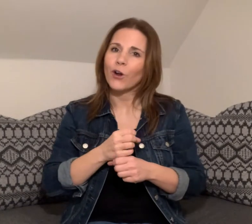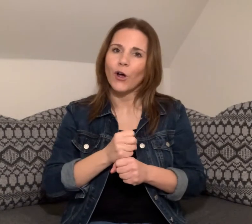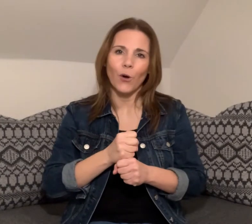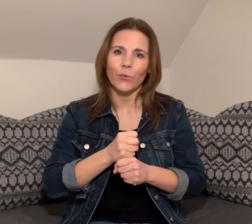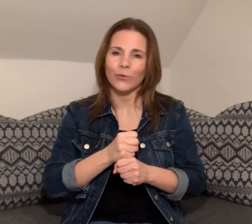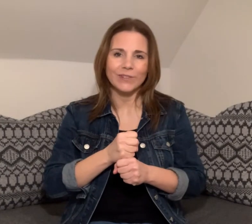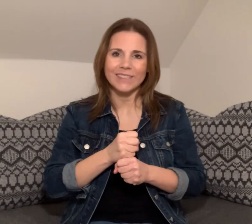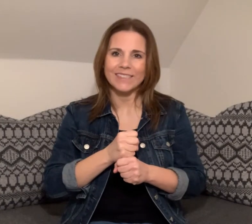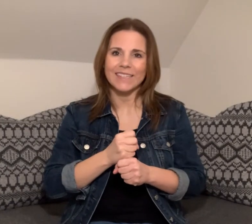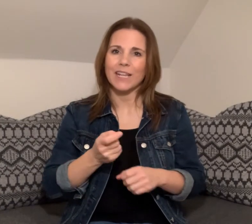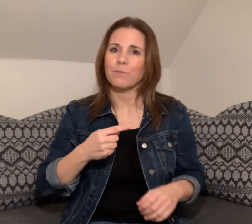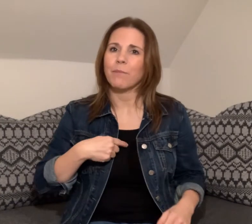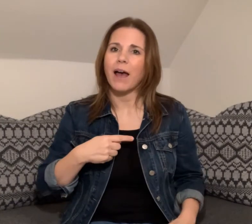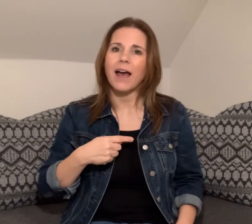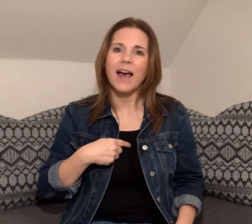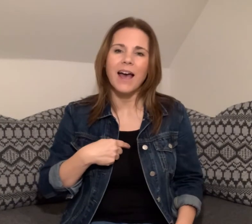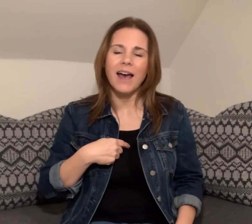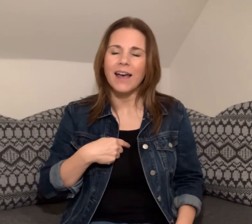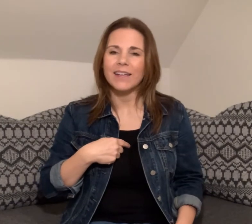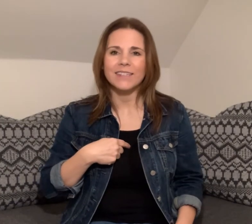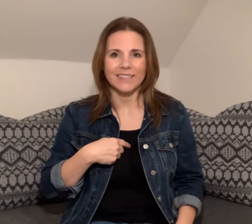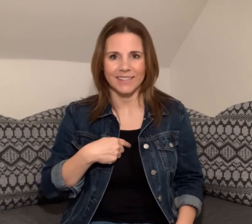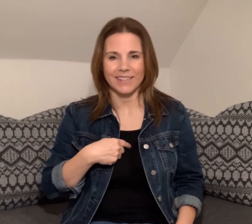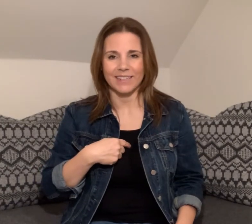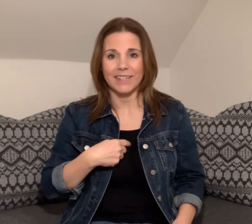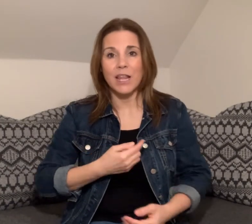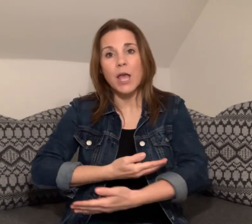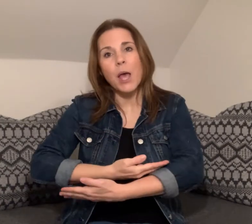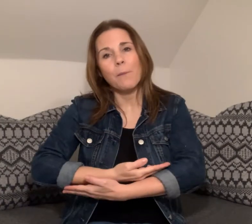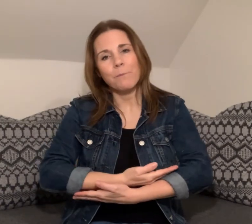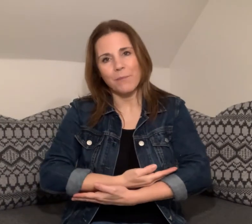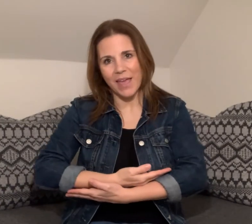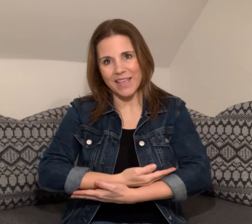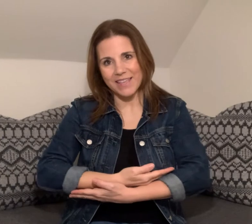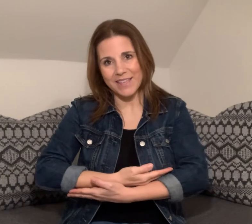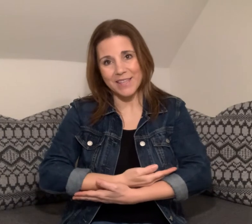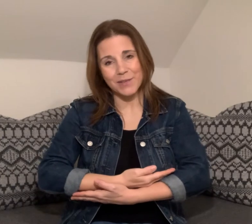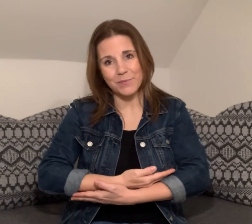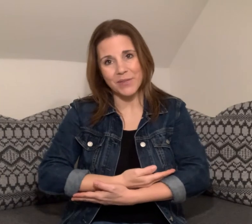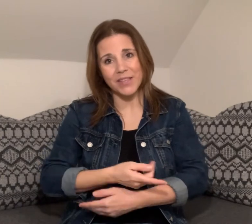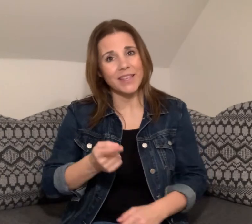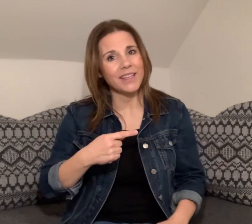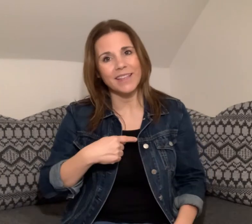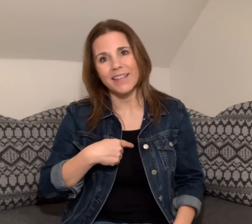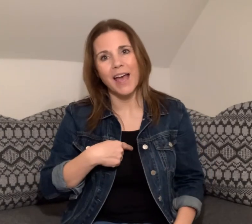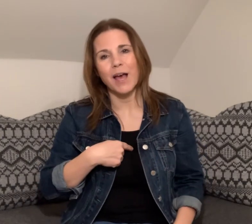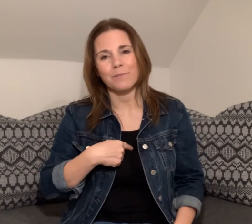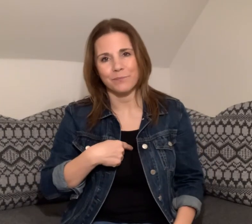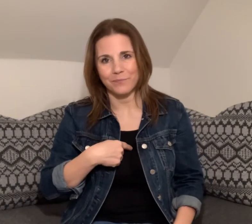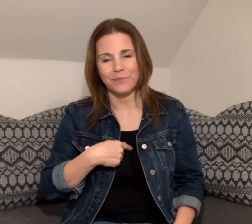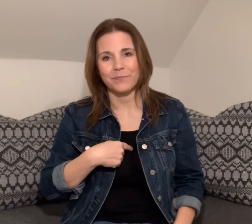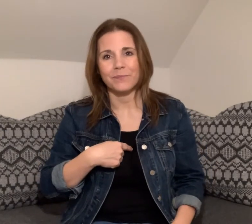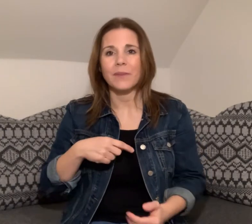holding mine Baby, I'm